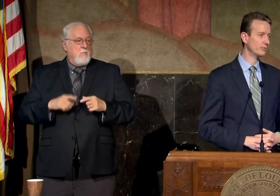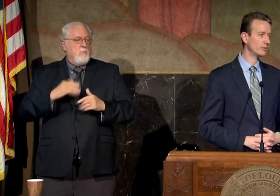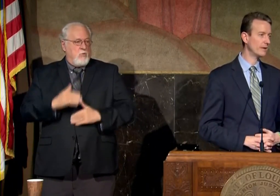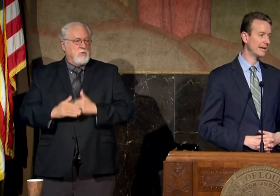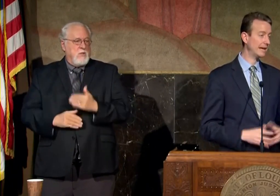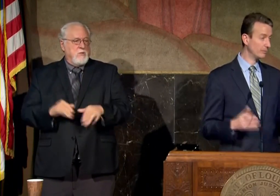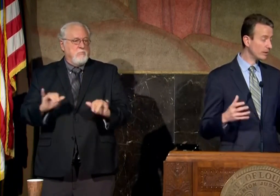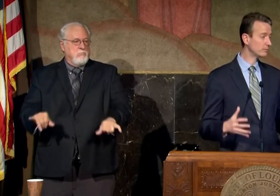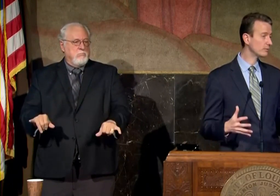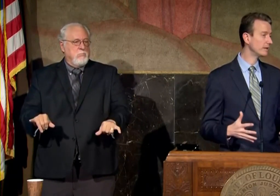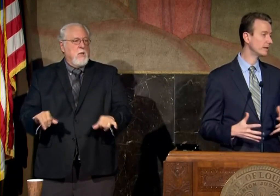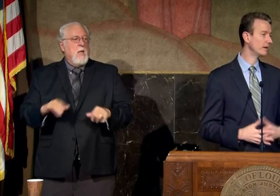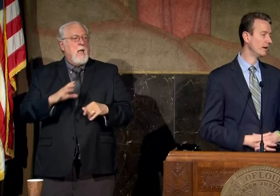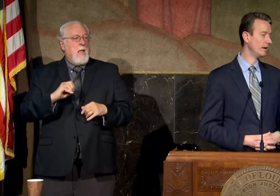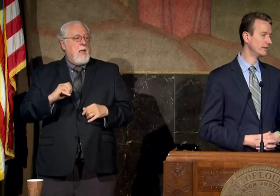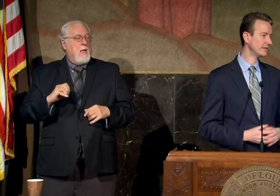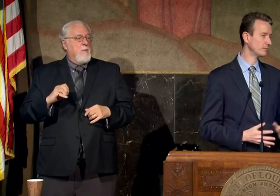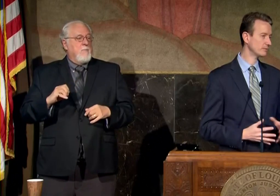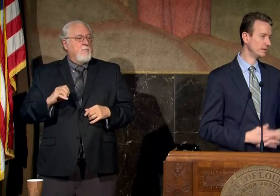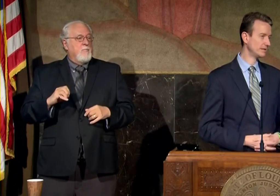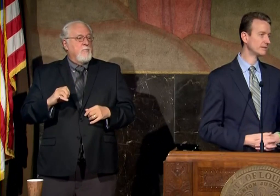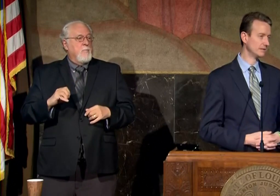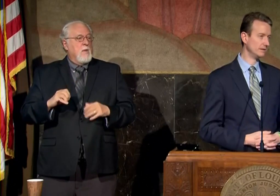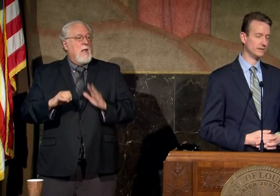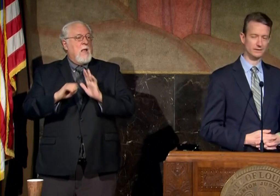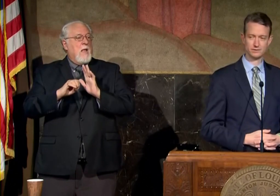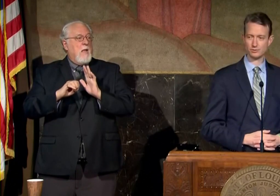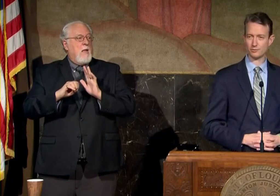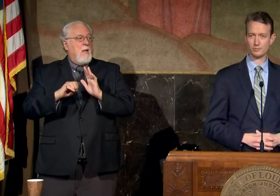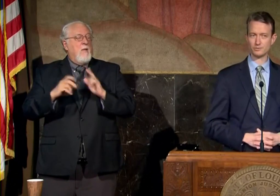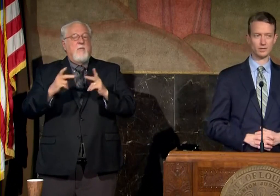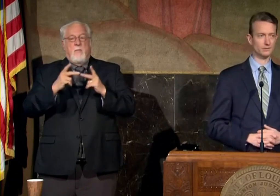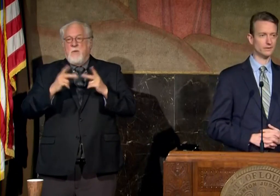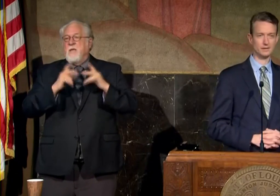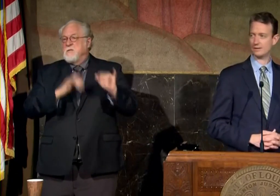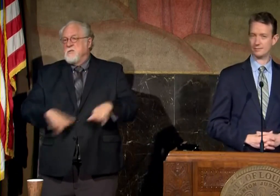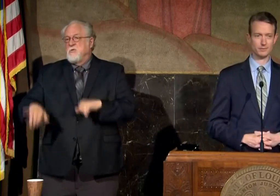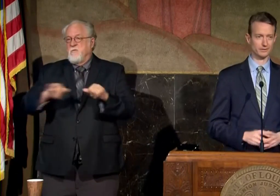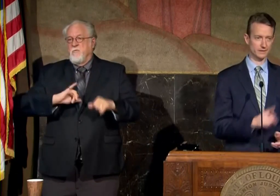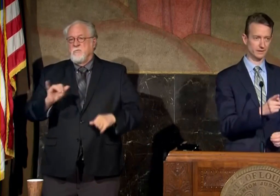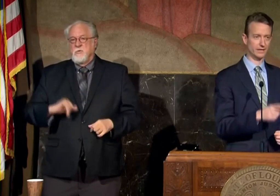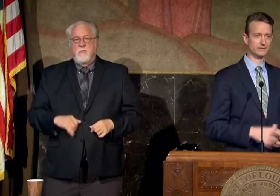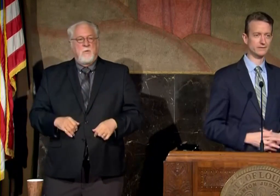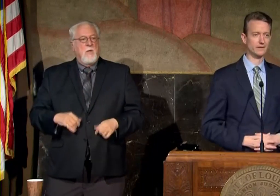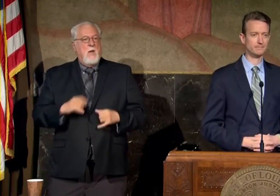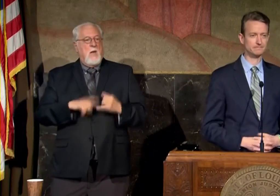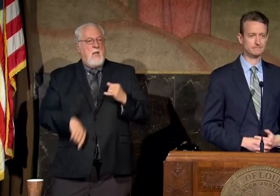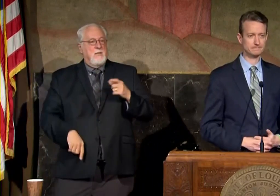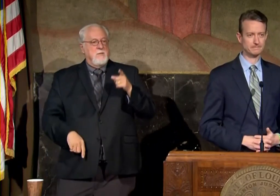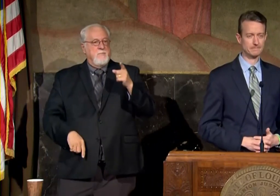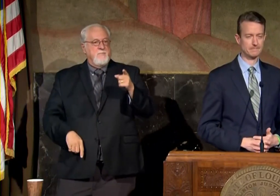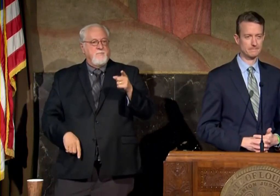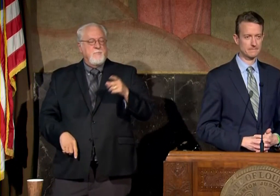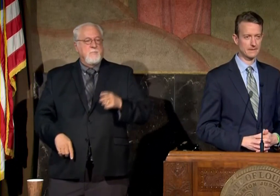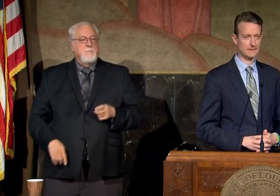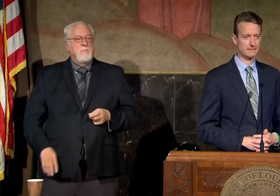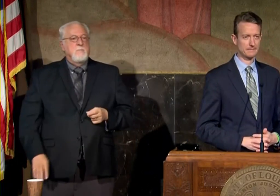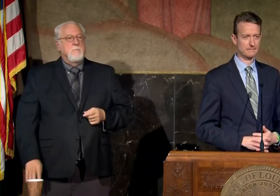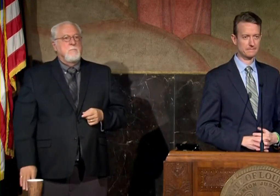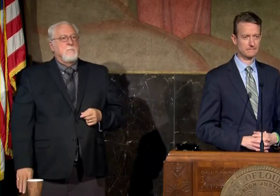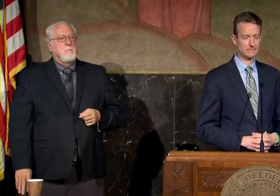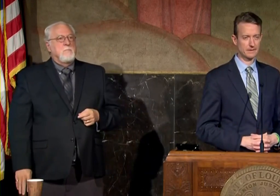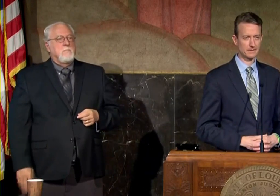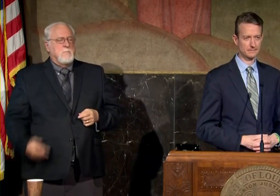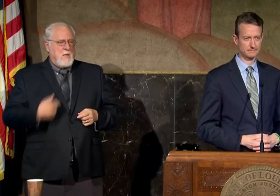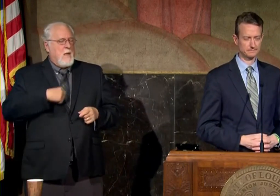is uniform and the place where they're being uh the samples are being tested is uniform as well maybe i'll take the last yeah i'm sure